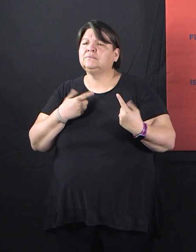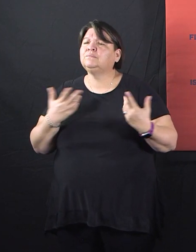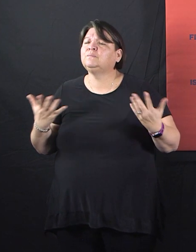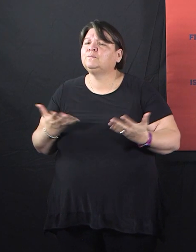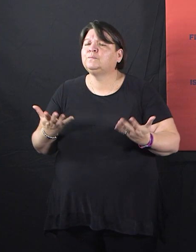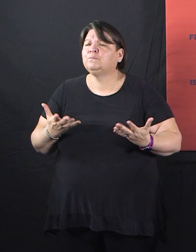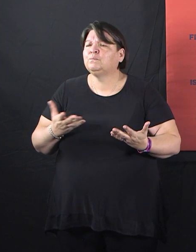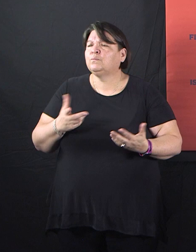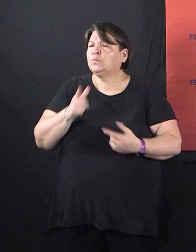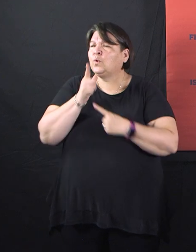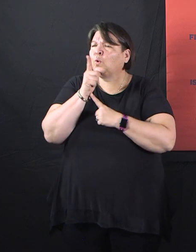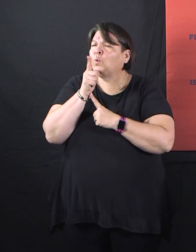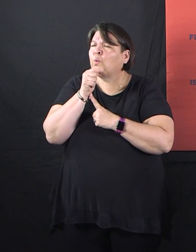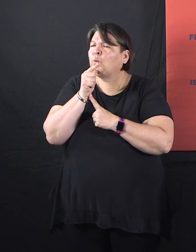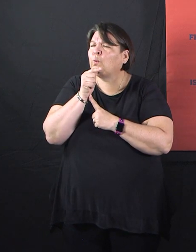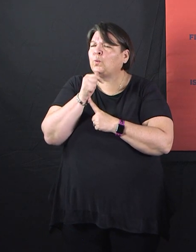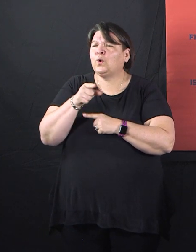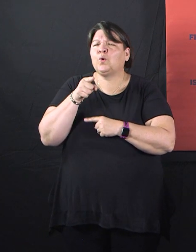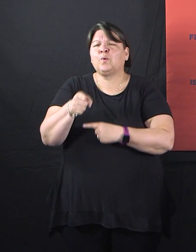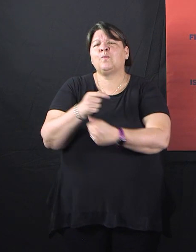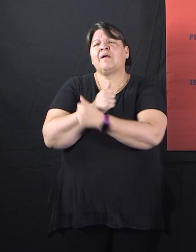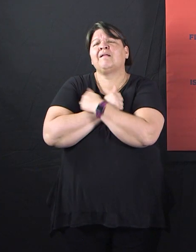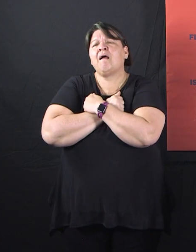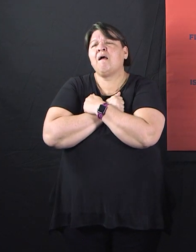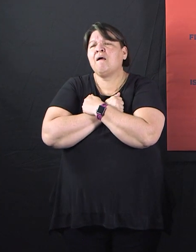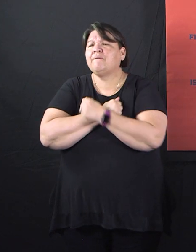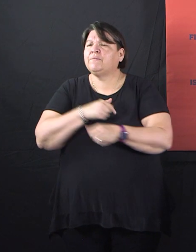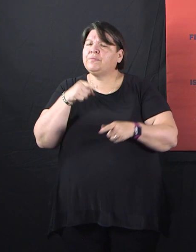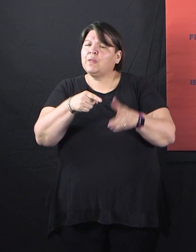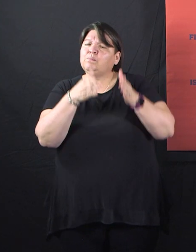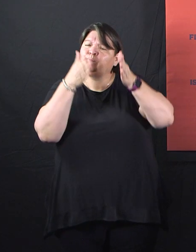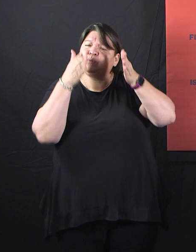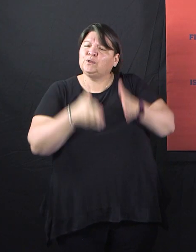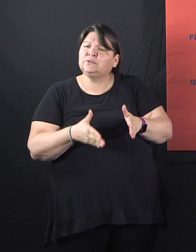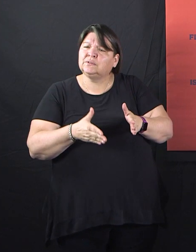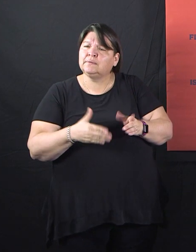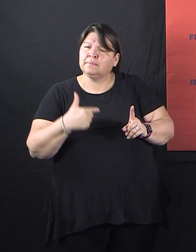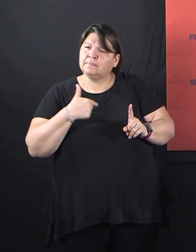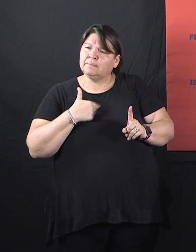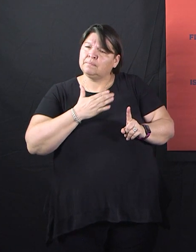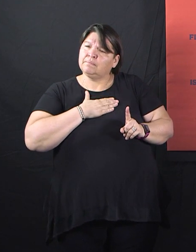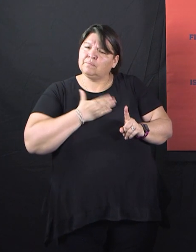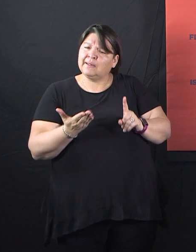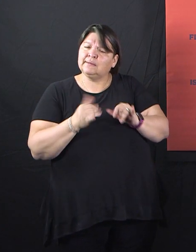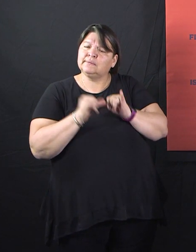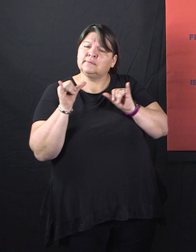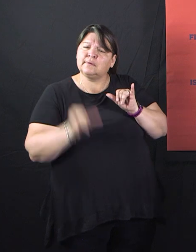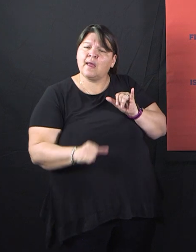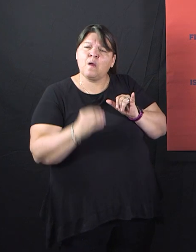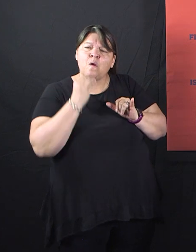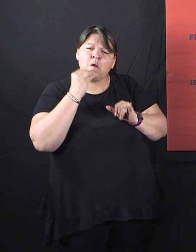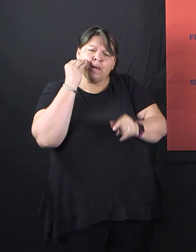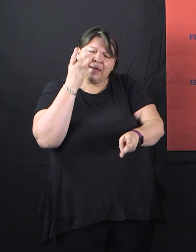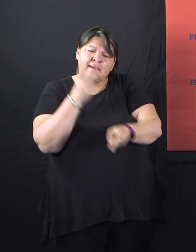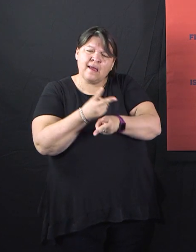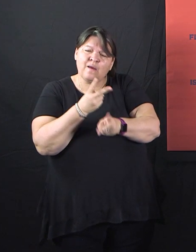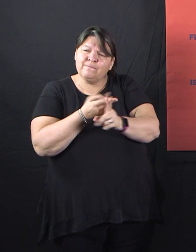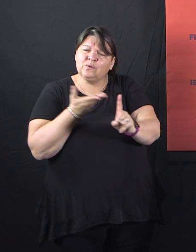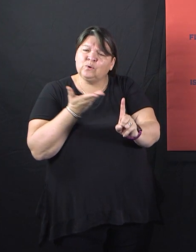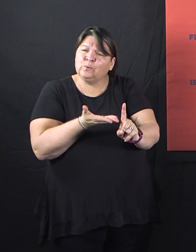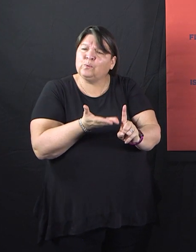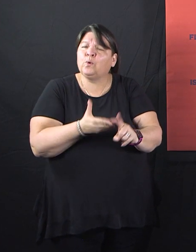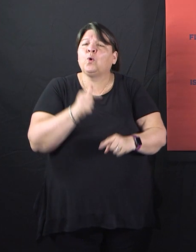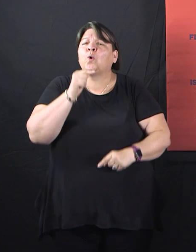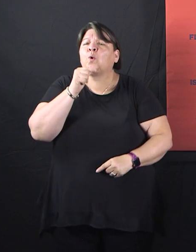you're willing to stay home for? So who is it that you love that you're staying home for? I'm a grandmother of six,